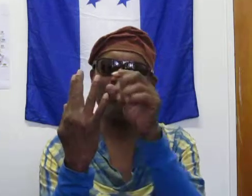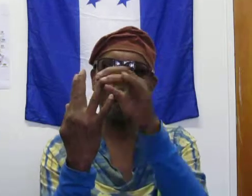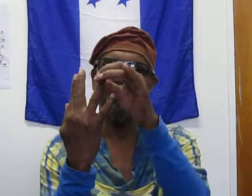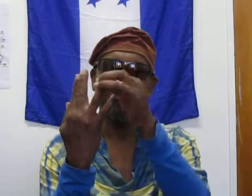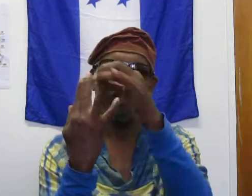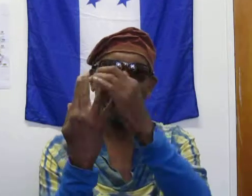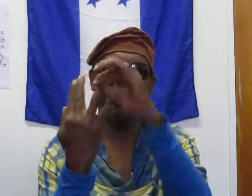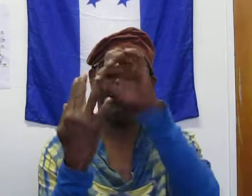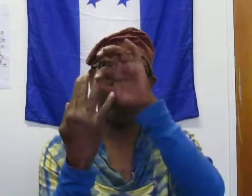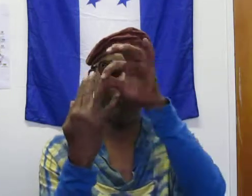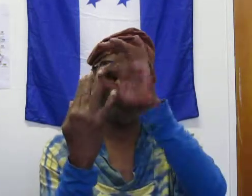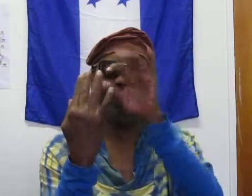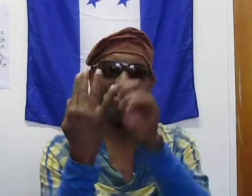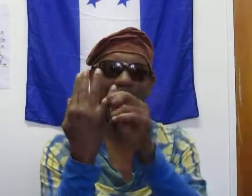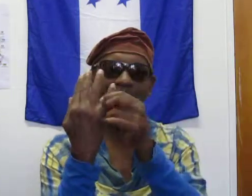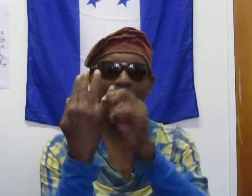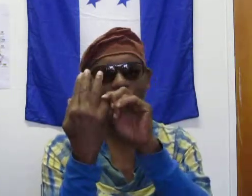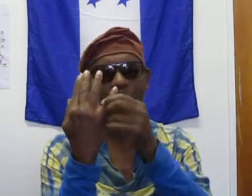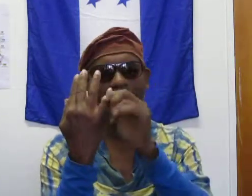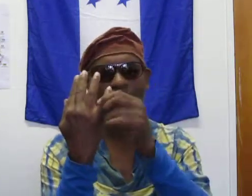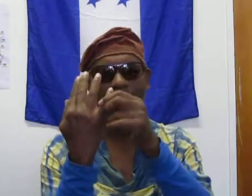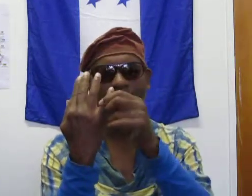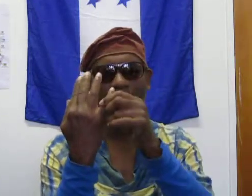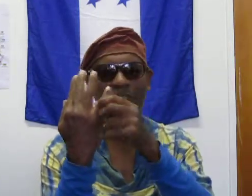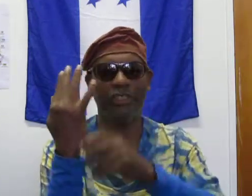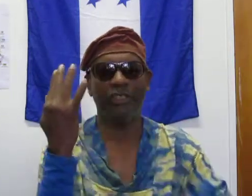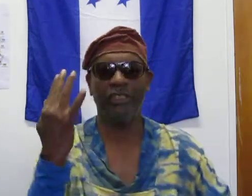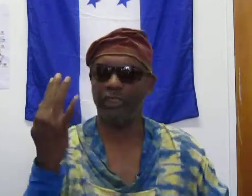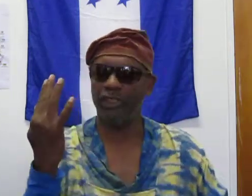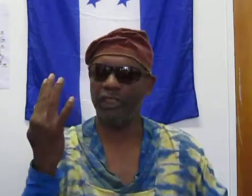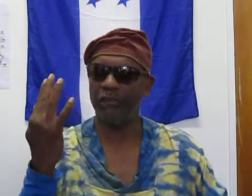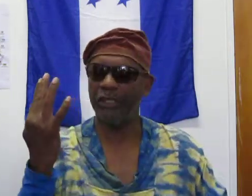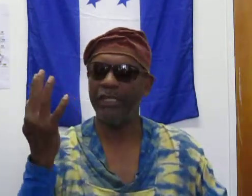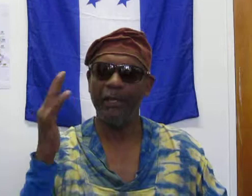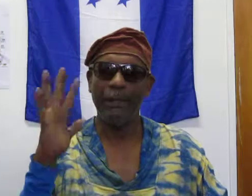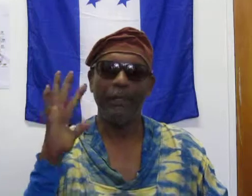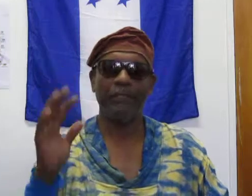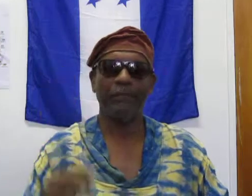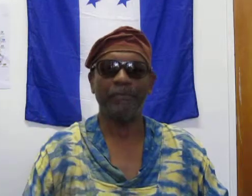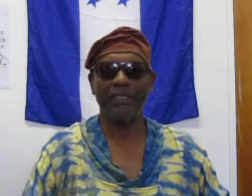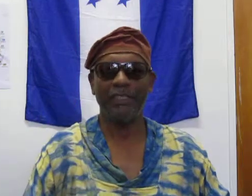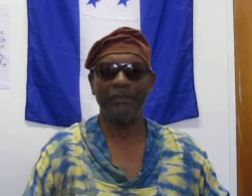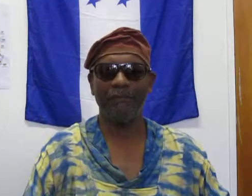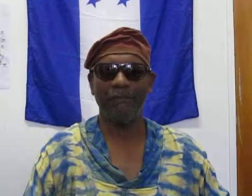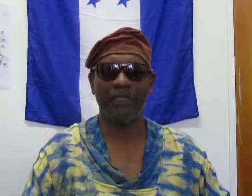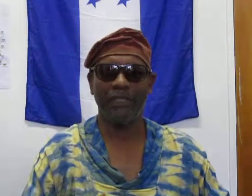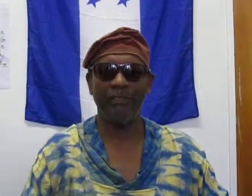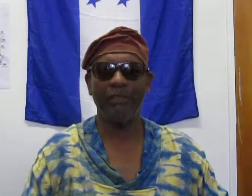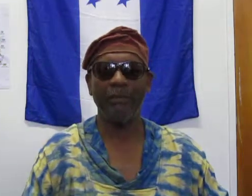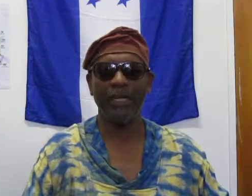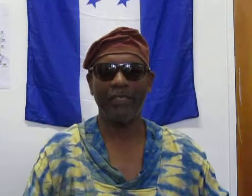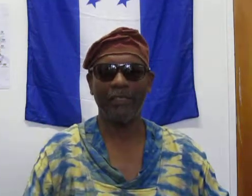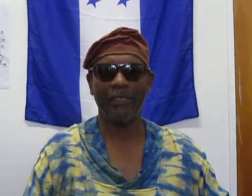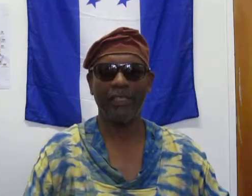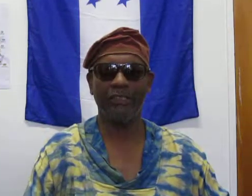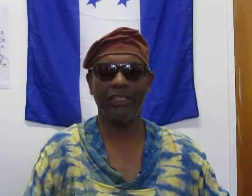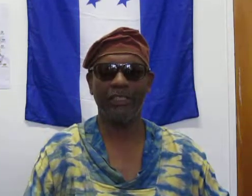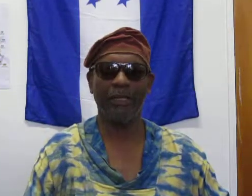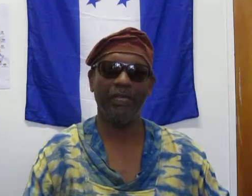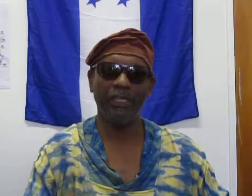they just have to worry about this, and, of course, you always have to worry about the, the, uh, So, that's it from me, T from the Pattersons, taking the train to Tibet, letting